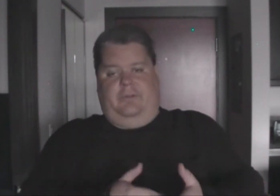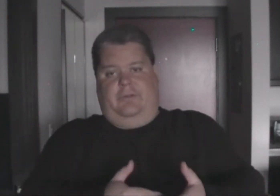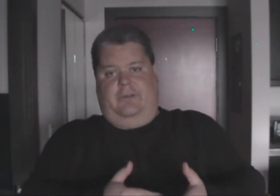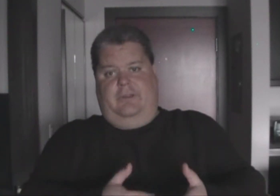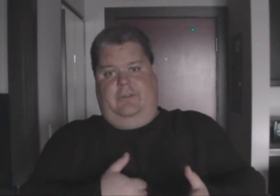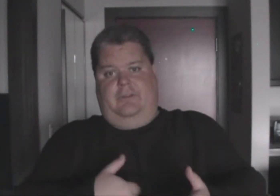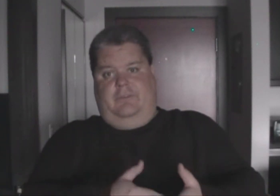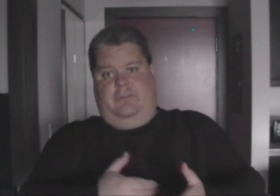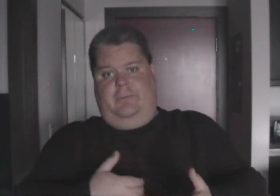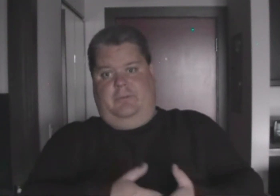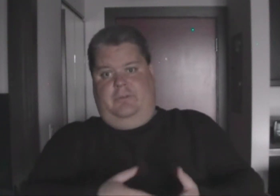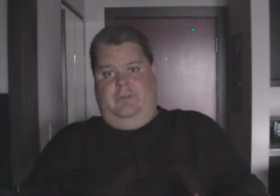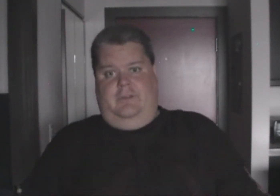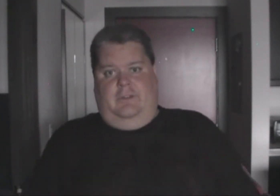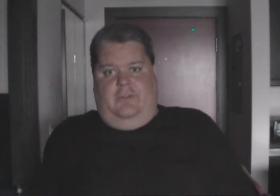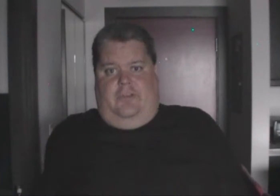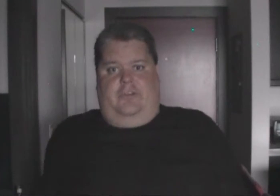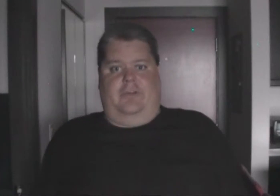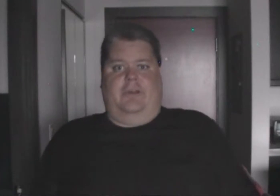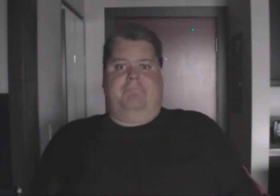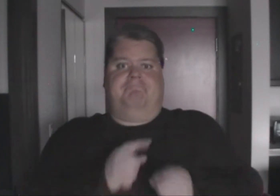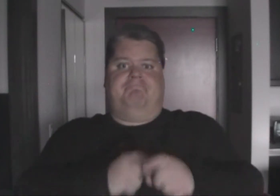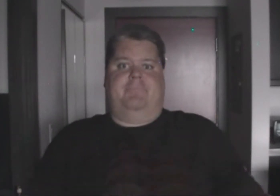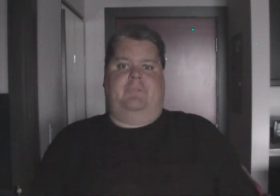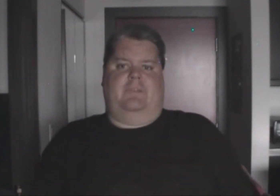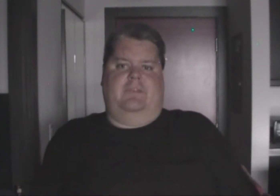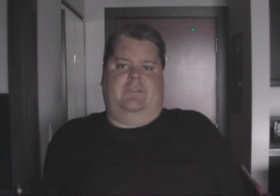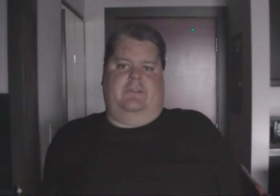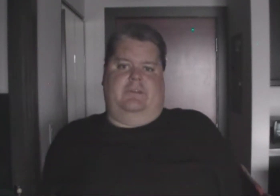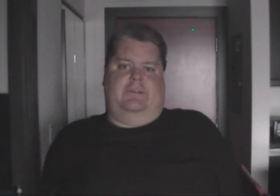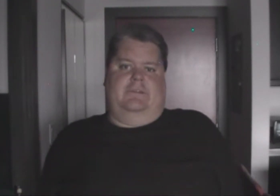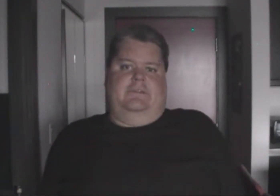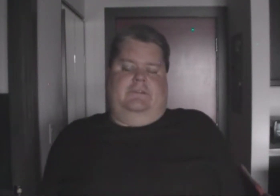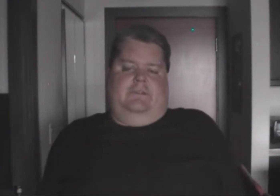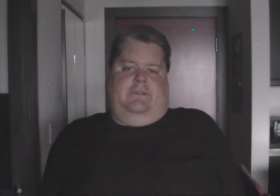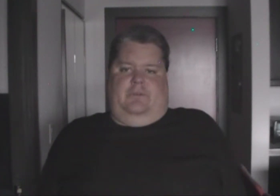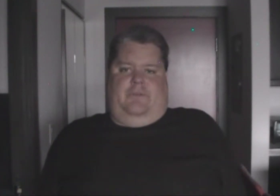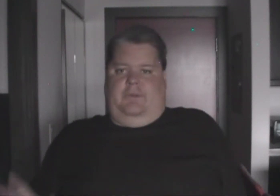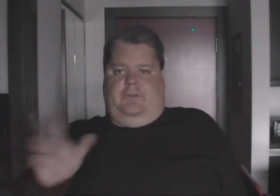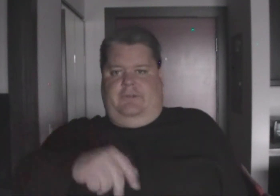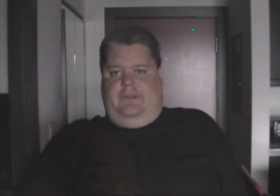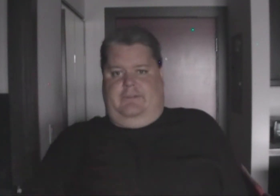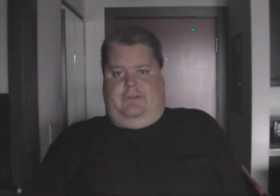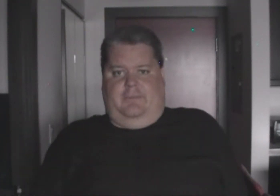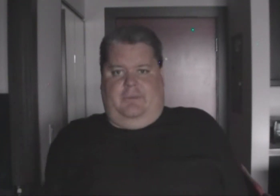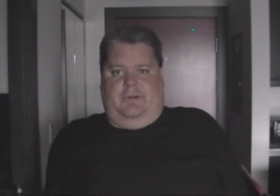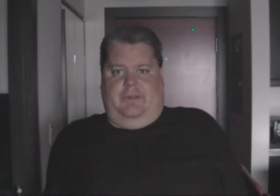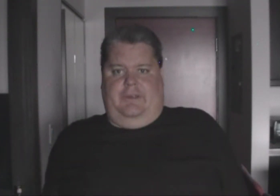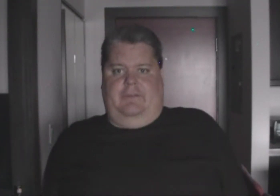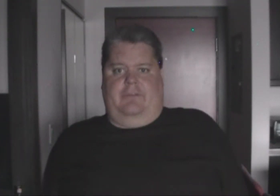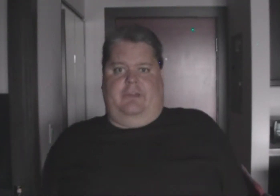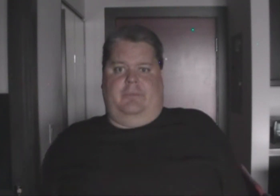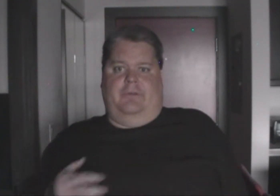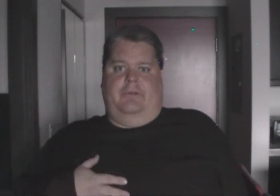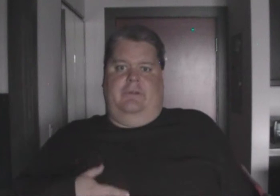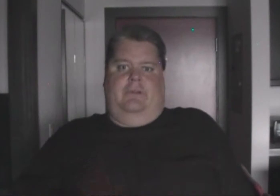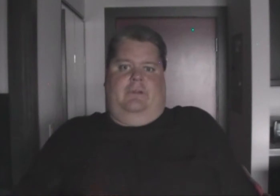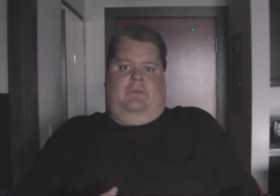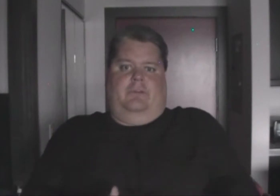the target is, and if the Zapper sees the target, it, uh, there's videos on that, talking about why the Zapper, well, doesn't